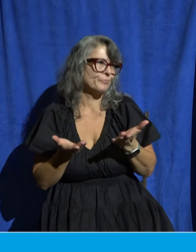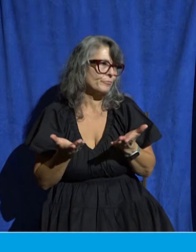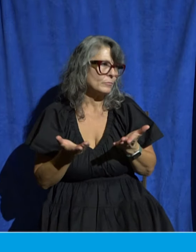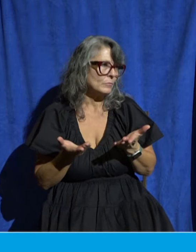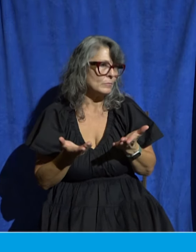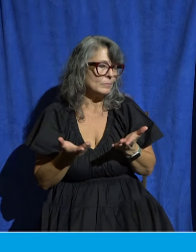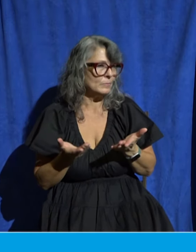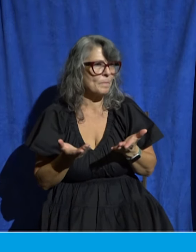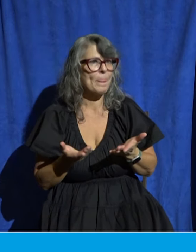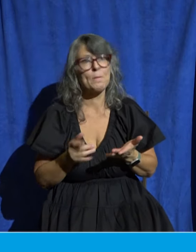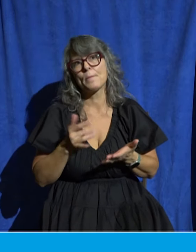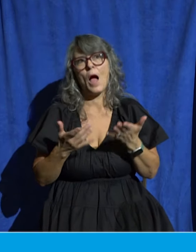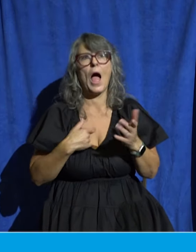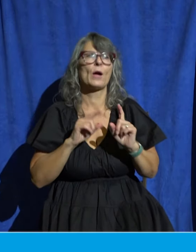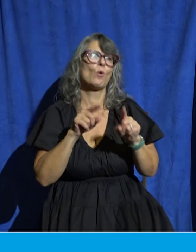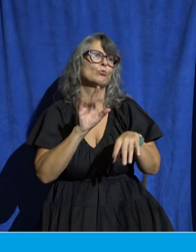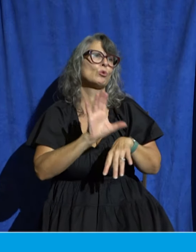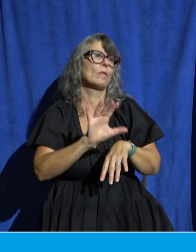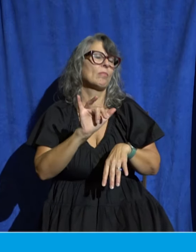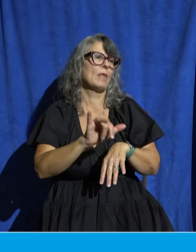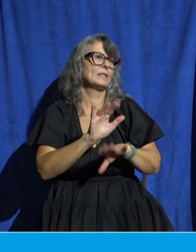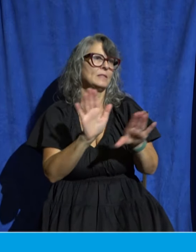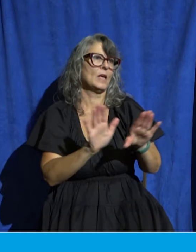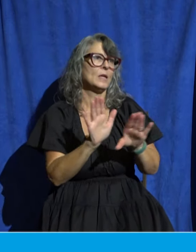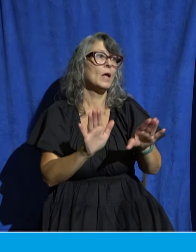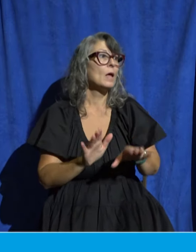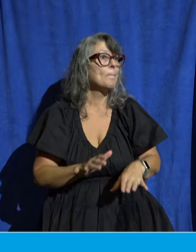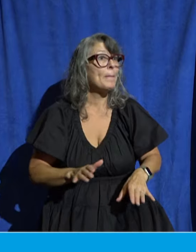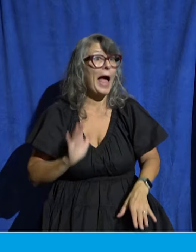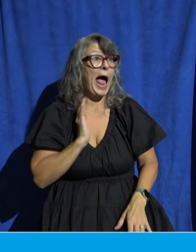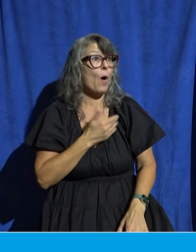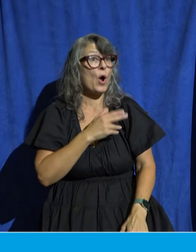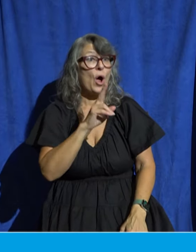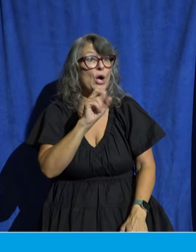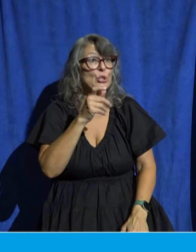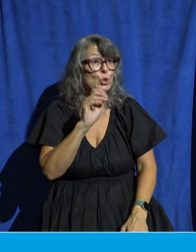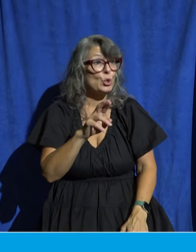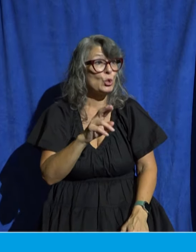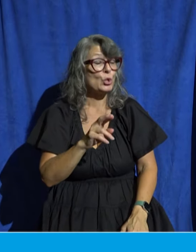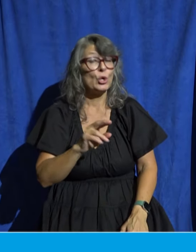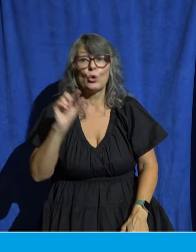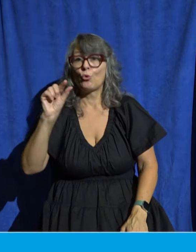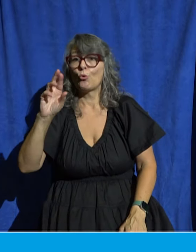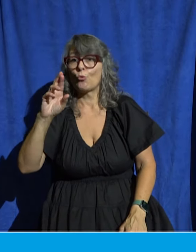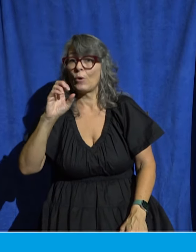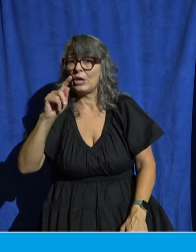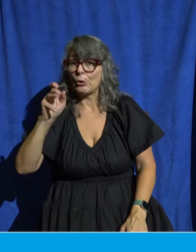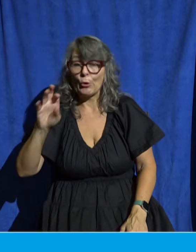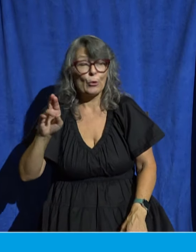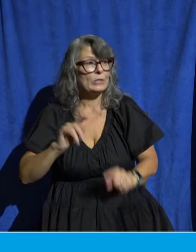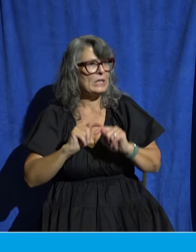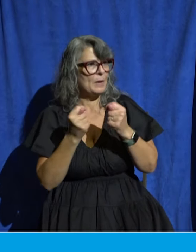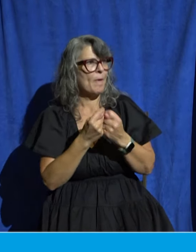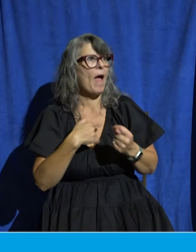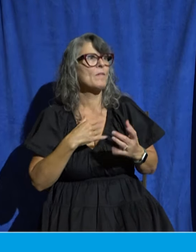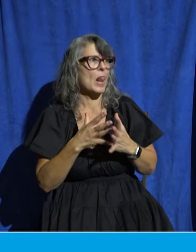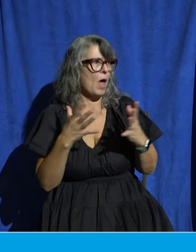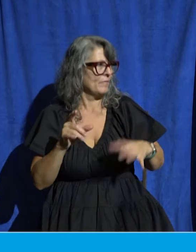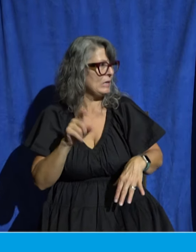a Sunday particularly with our usher in greater team which has great needs right now can serve while you're here or if you're already in a church